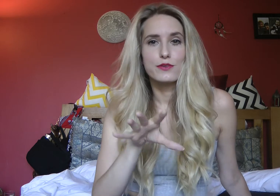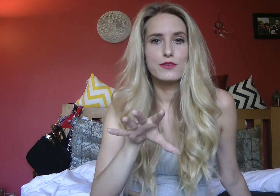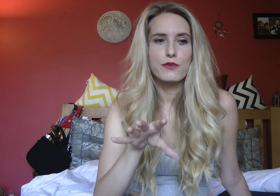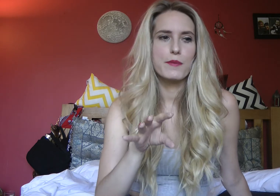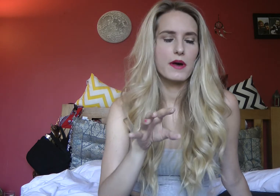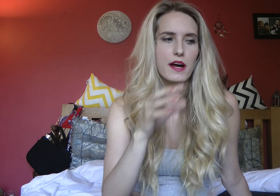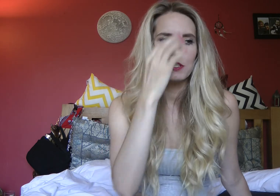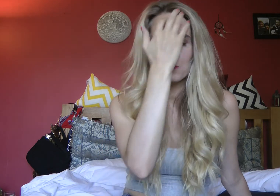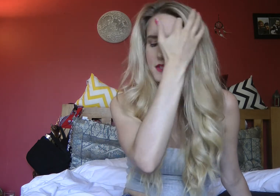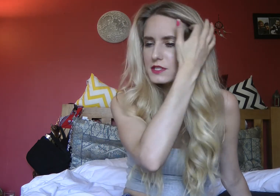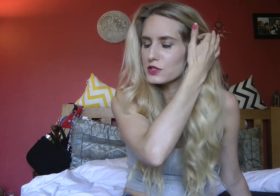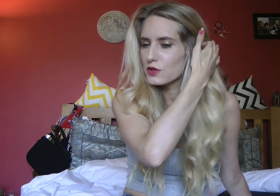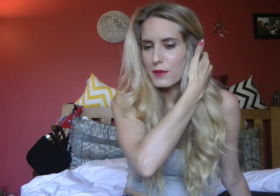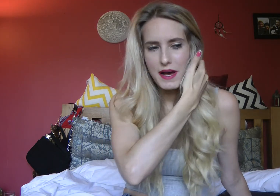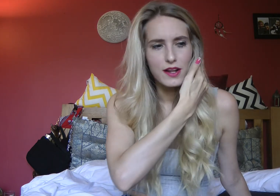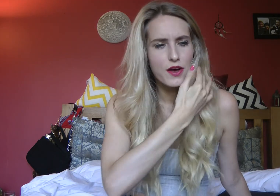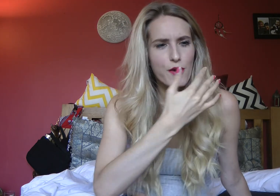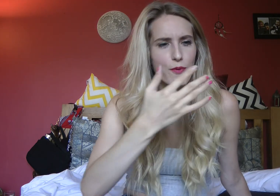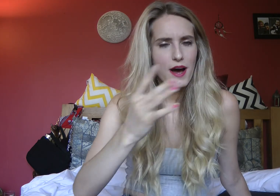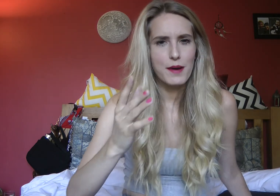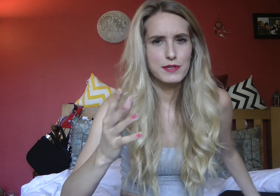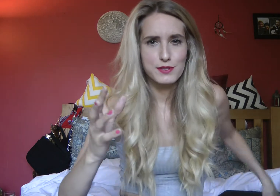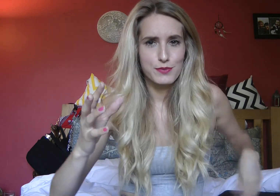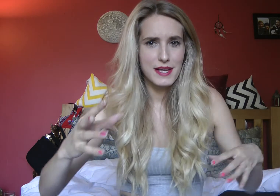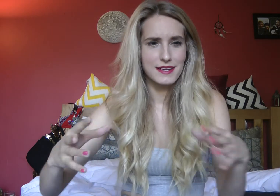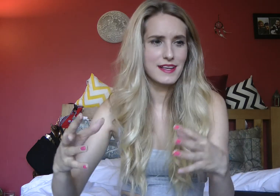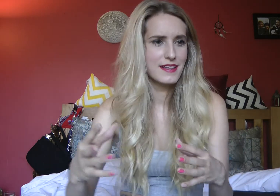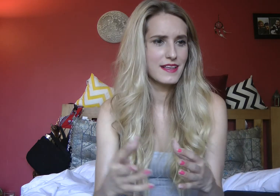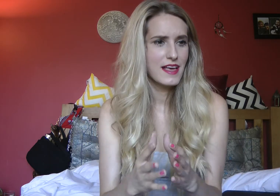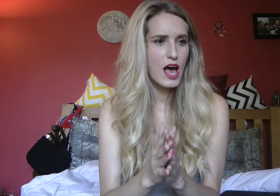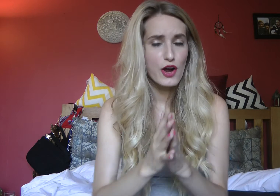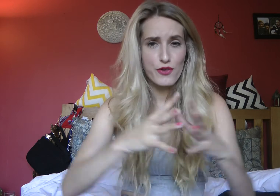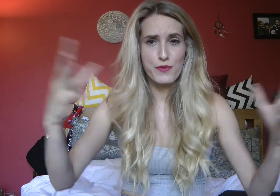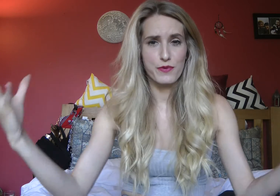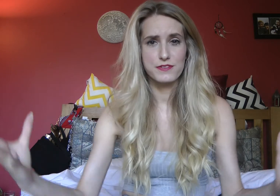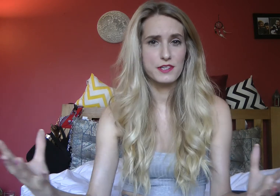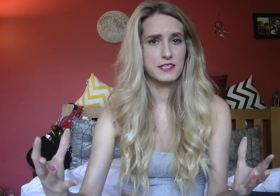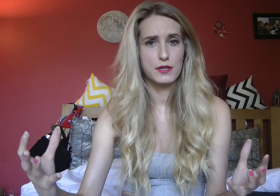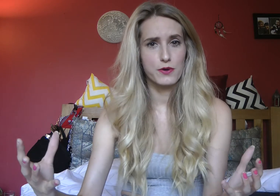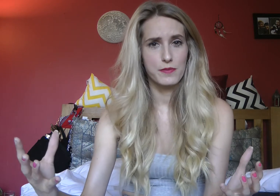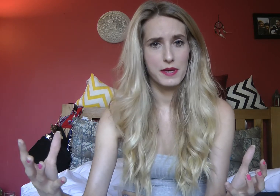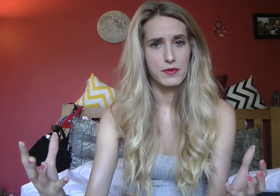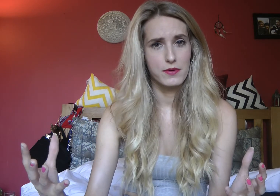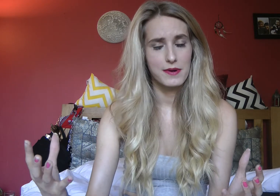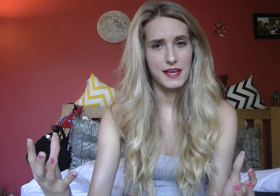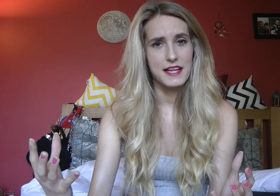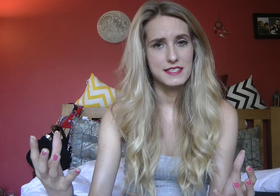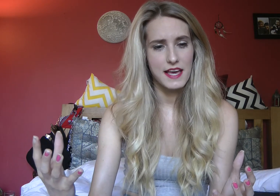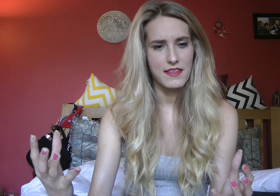story but I just wanted to talk about what happens when a group of socially awkward people get together